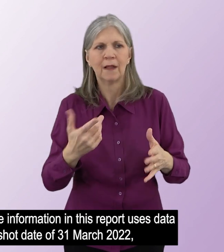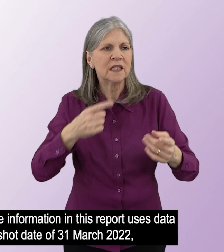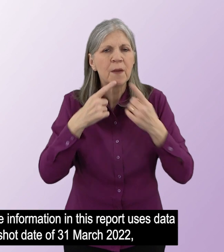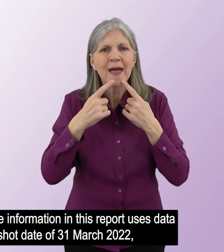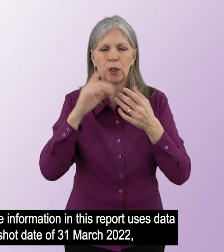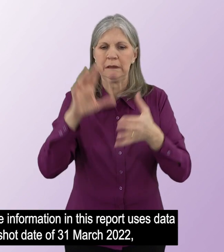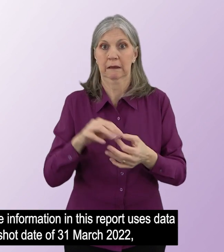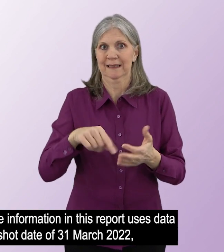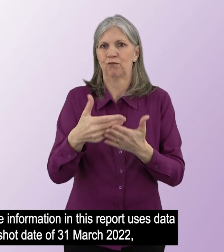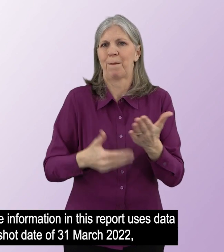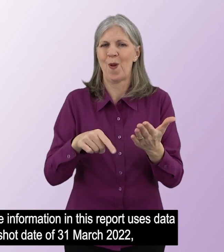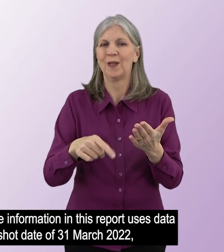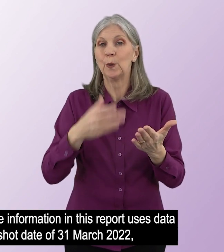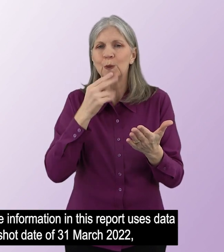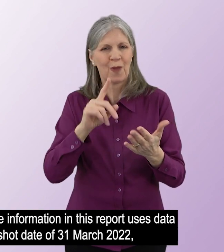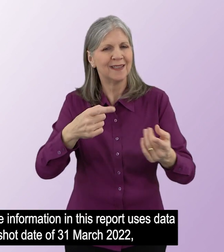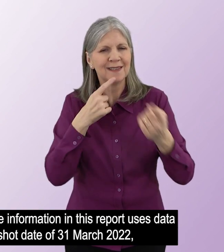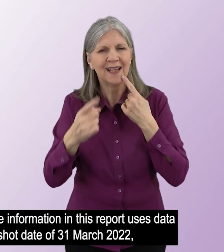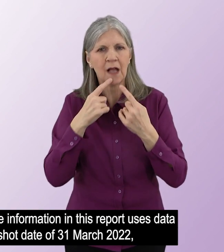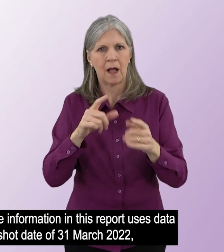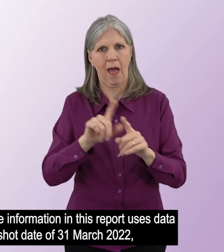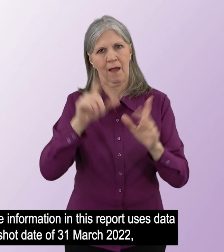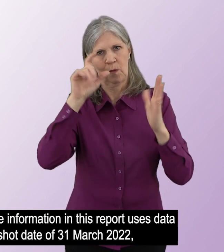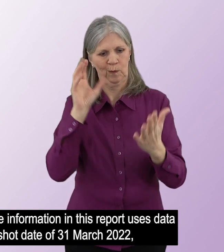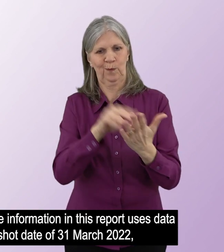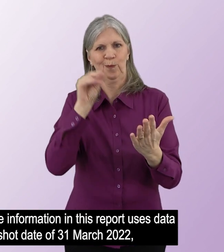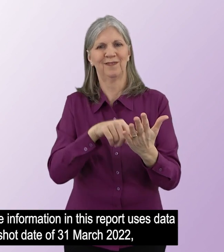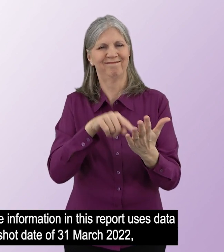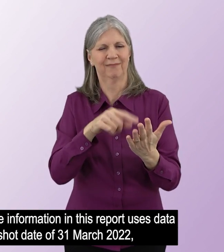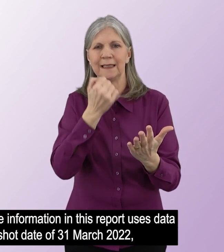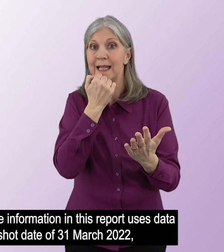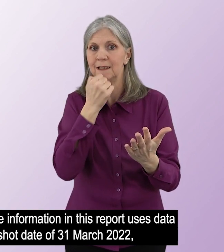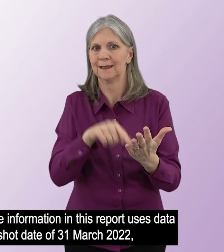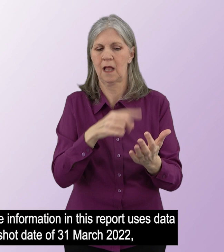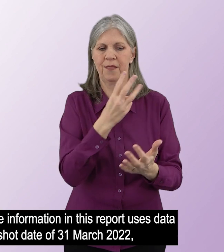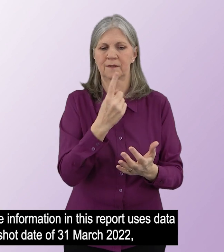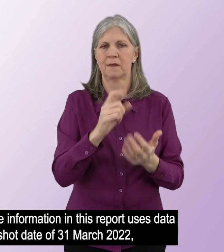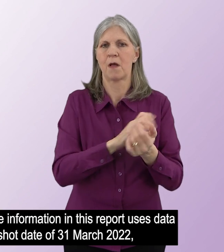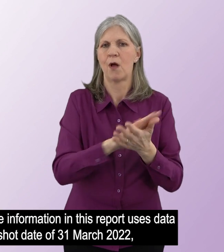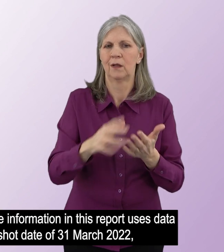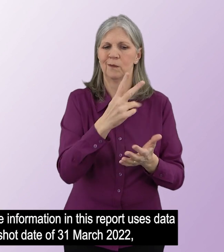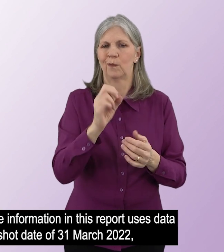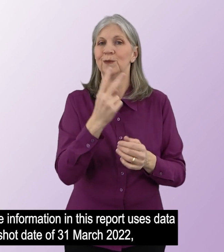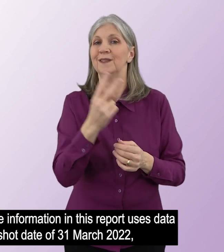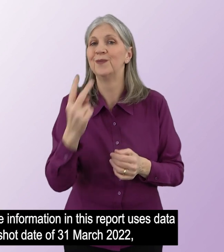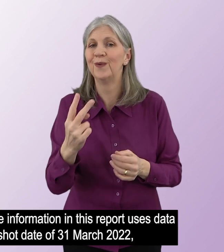The employee profile information in this report uses data of the snapshot date of 31st March